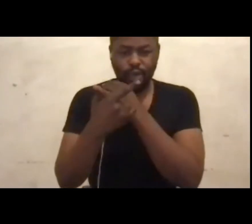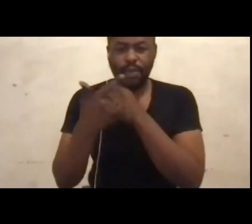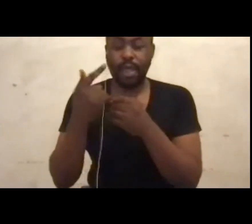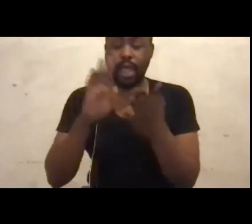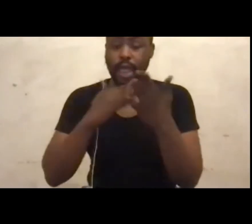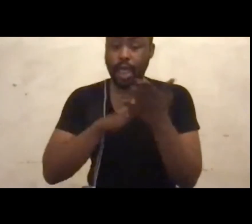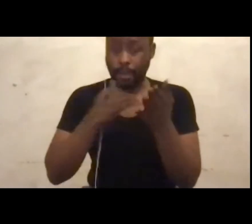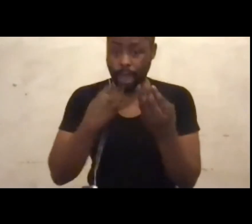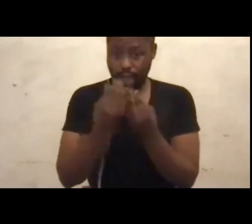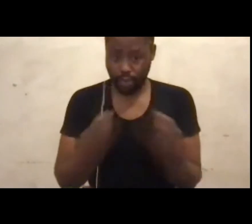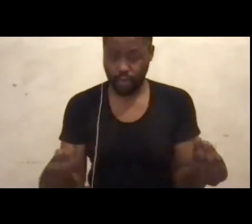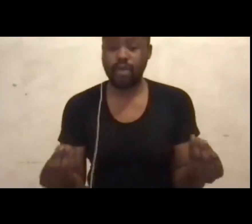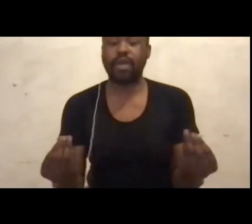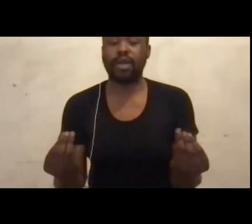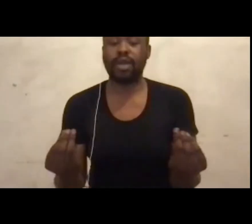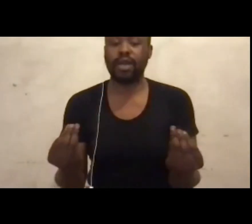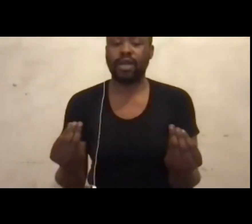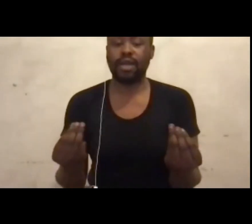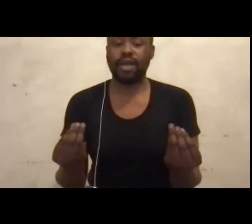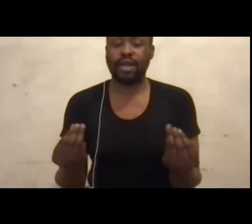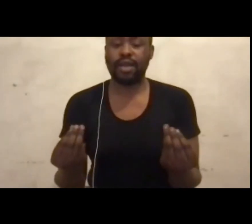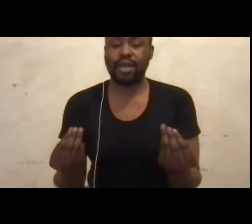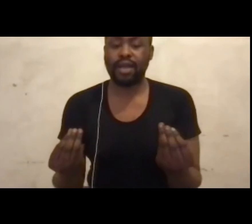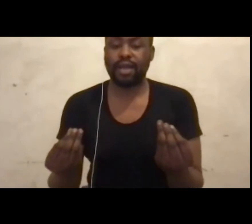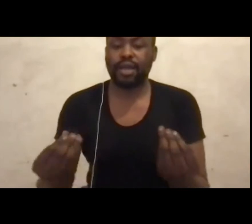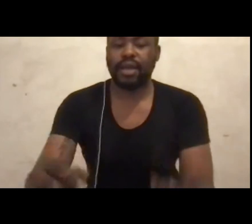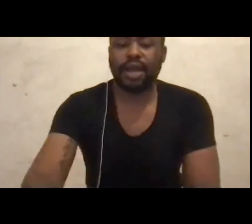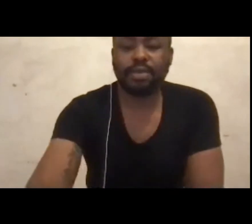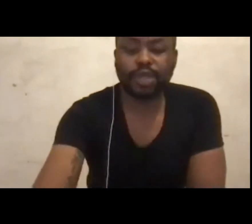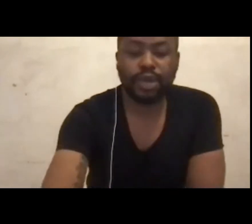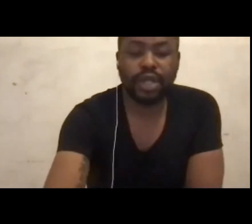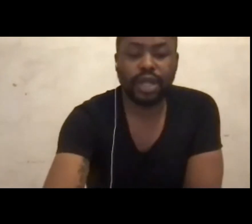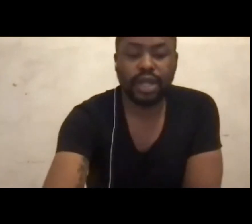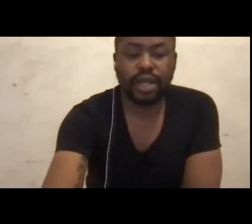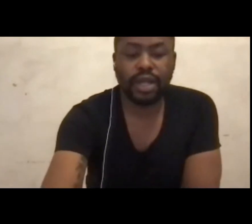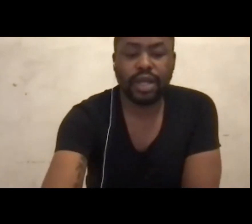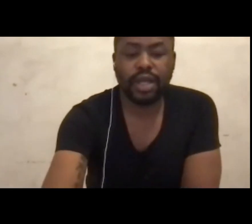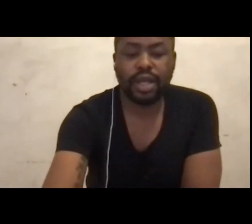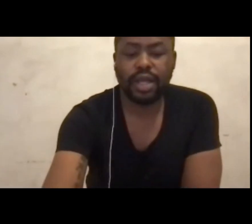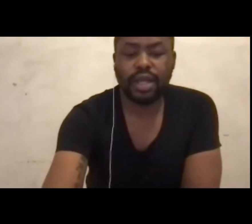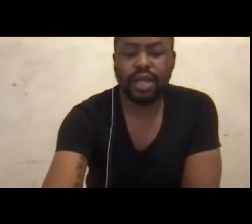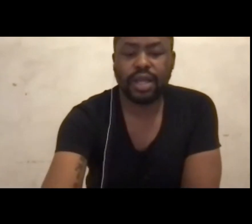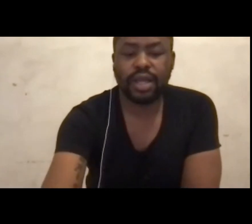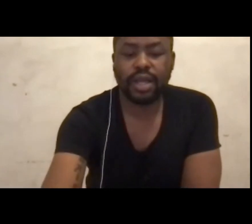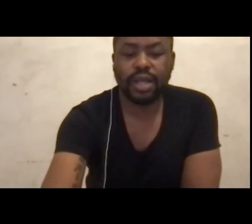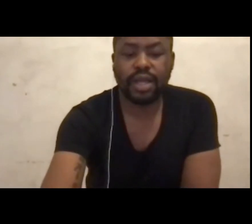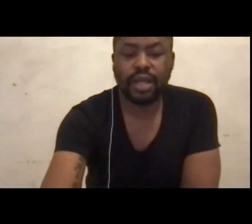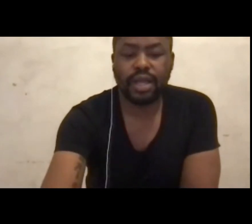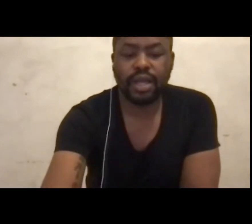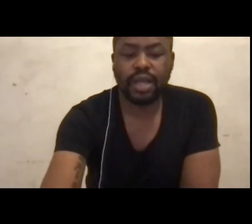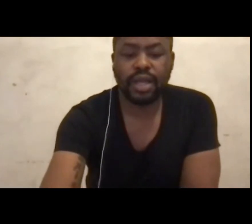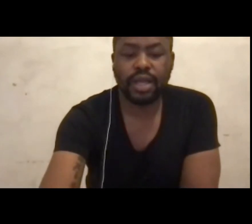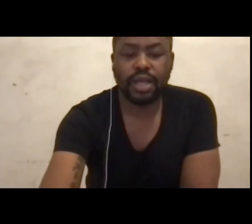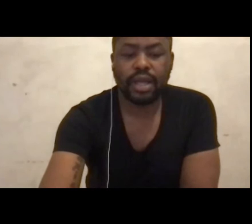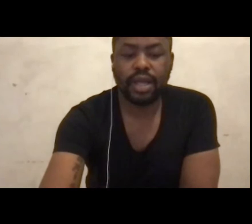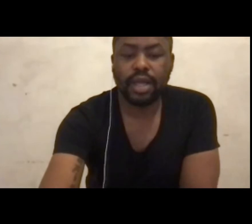tell them the same. Never treat yourself with kid clubs. Always make it a point that you are your best